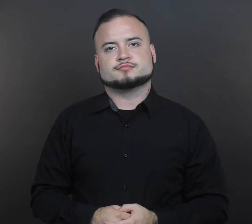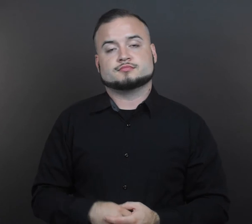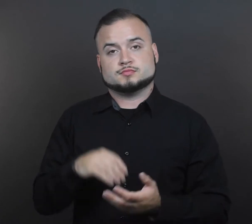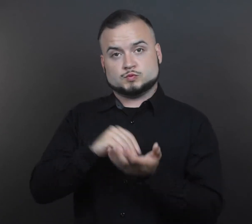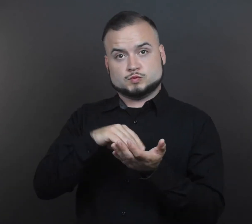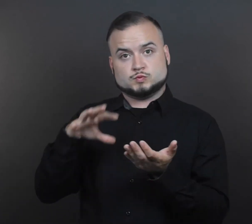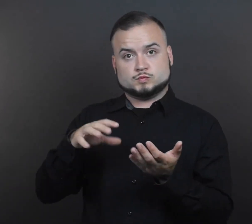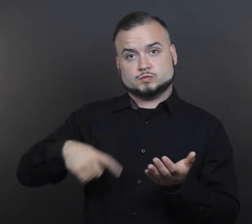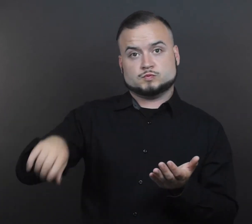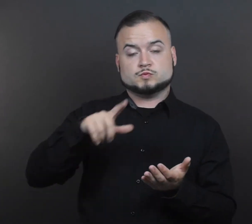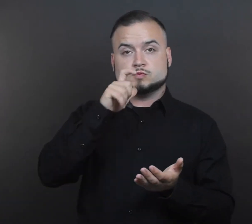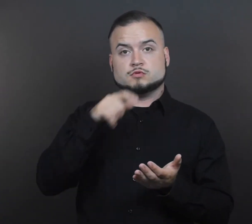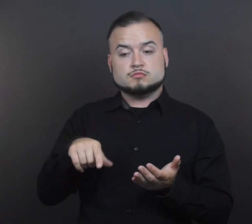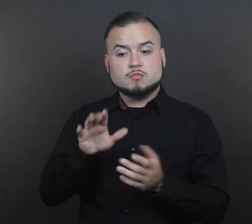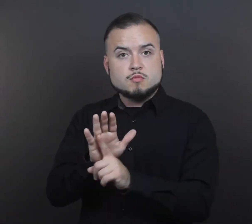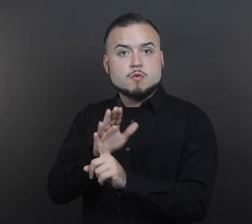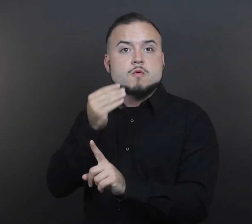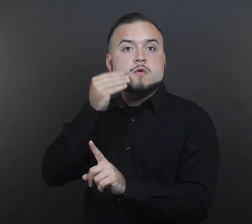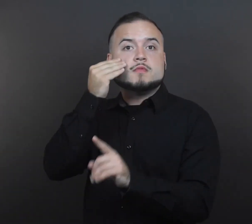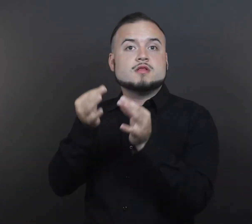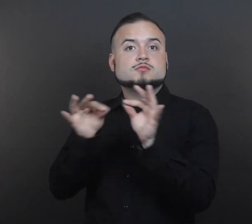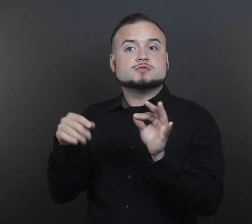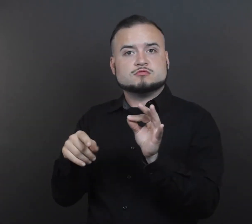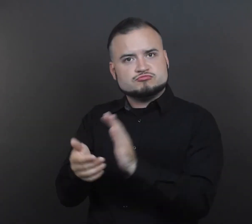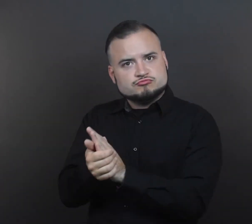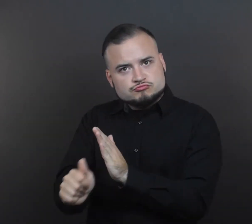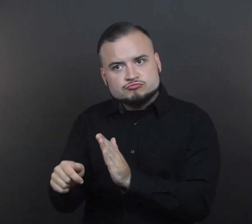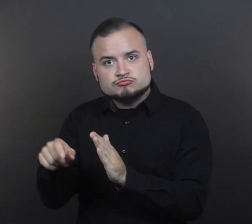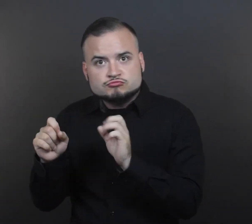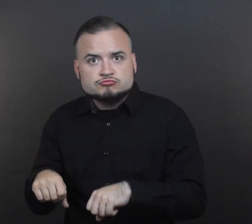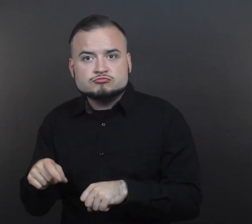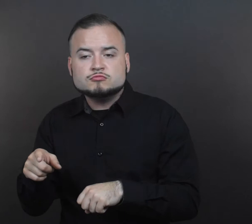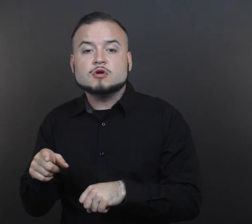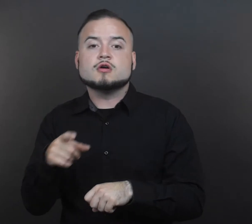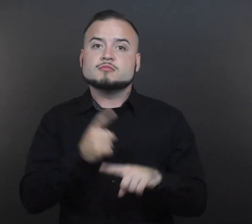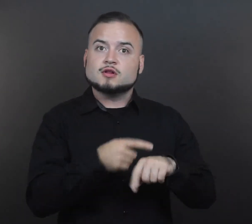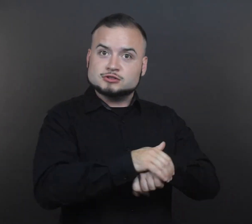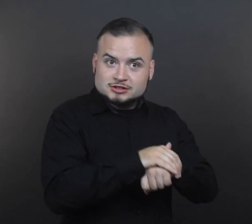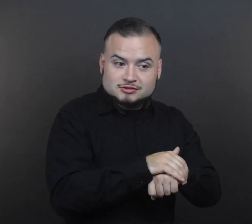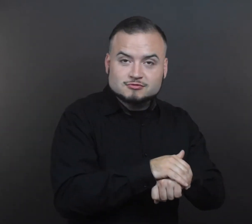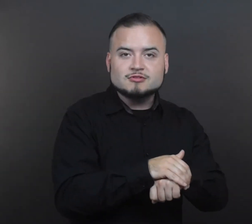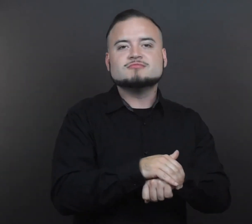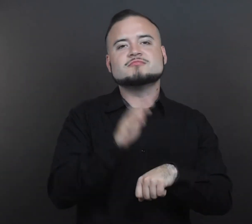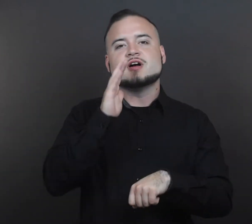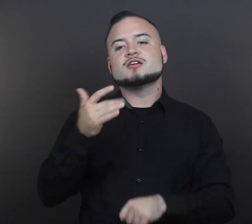Students who show proficiency in their home language can also earn bilingual and multilingual